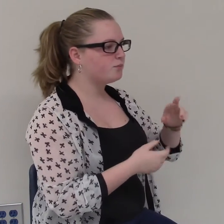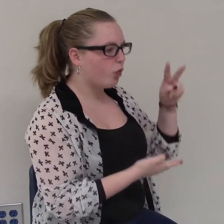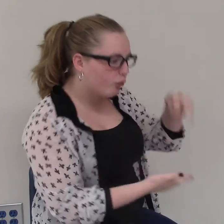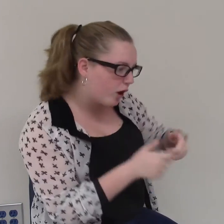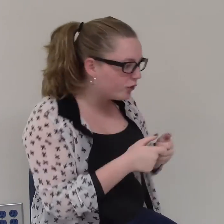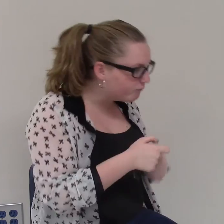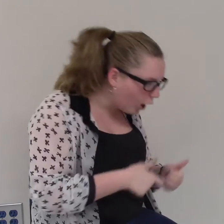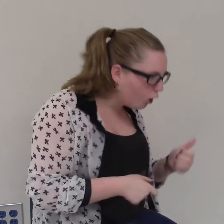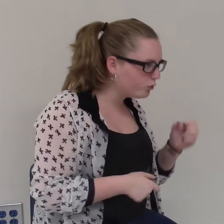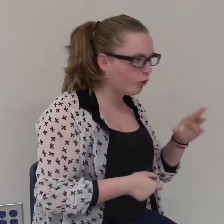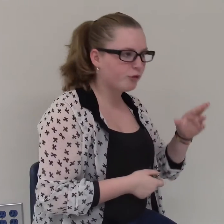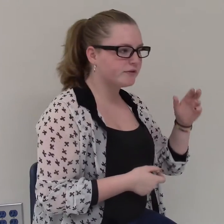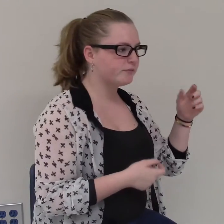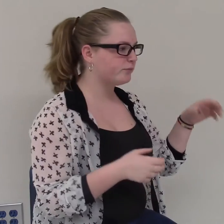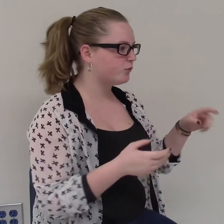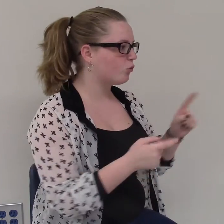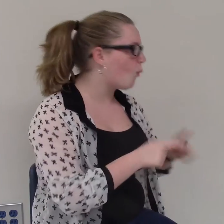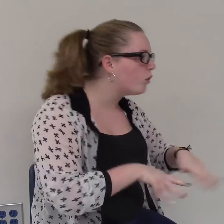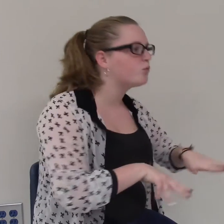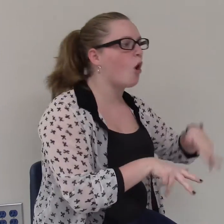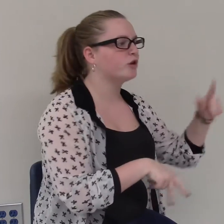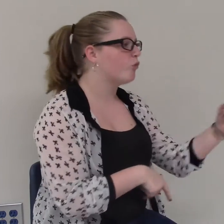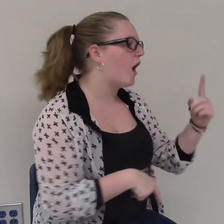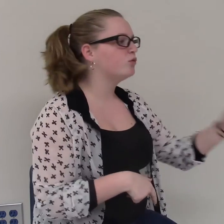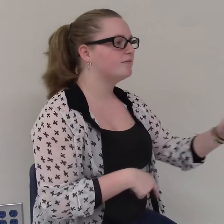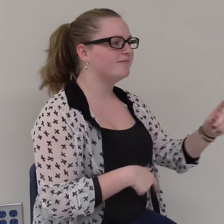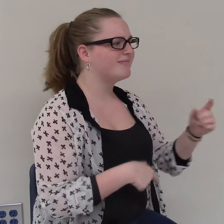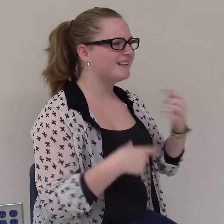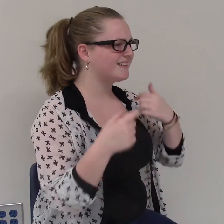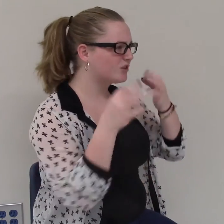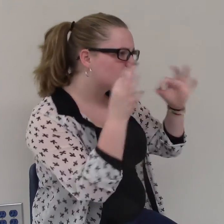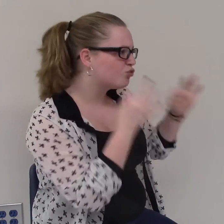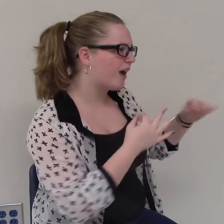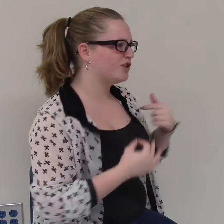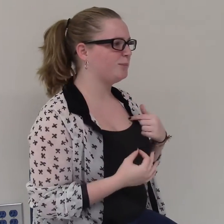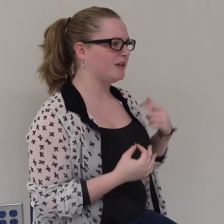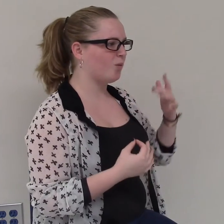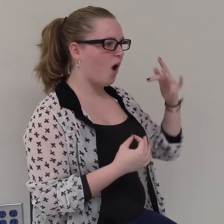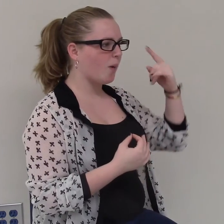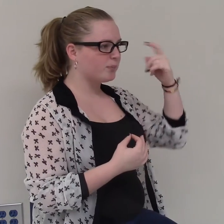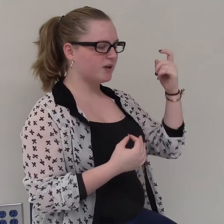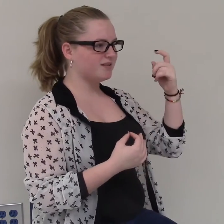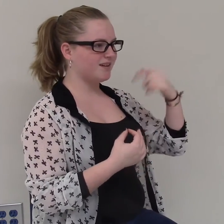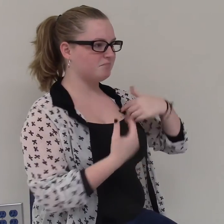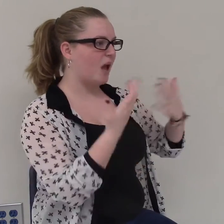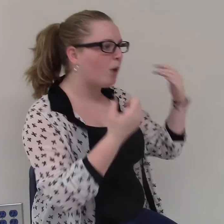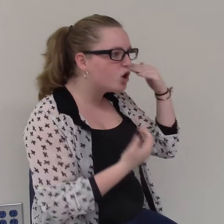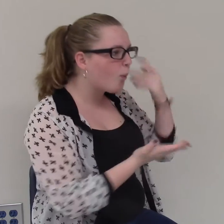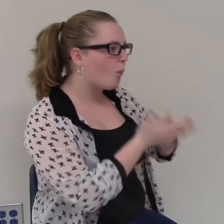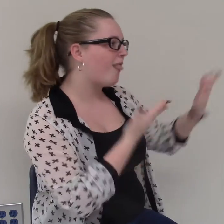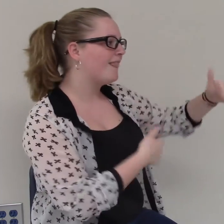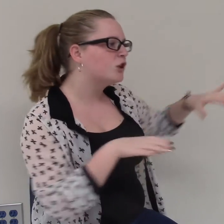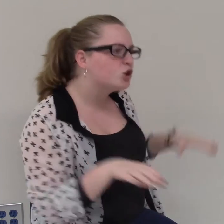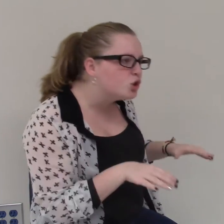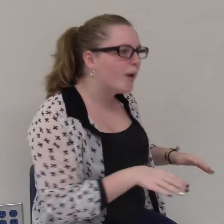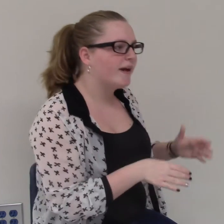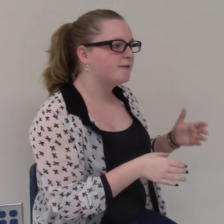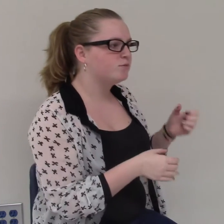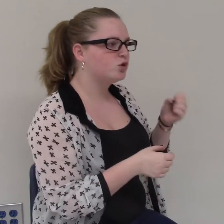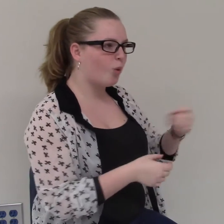or they are on their phones, or they are walking around the classroom, and then I kind of get distracted. I want to know what's wrong, and I